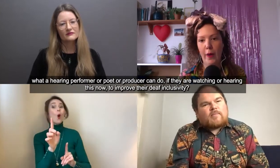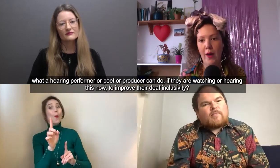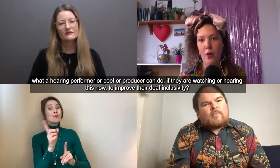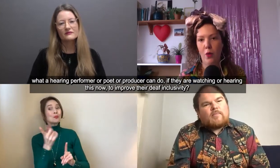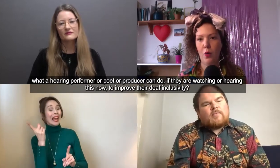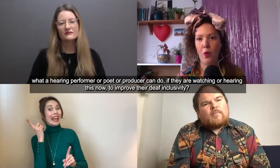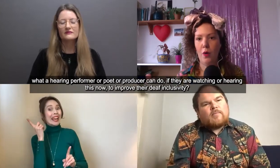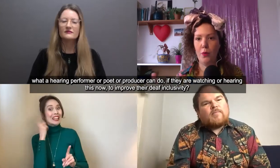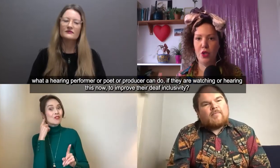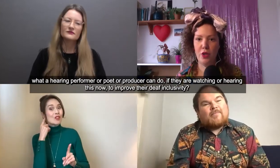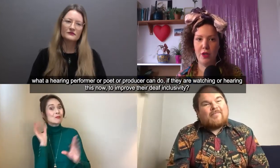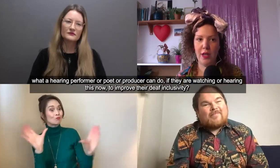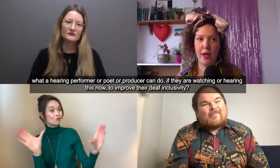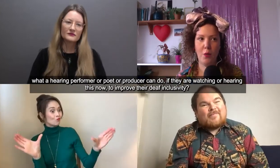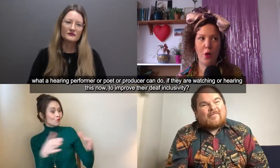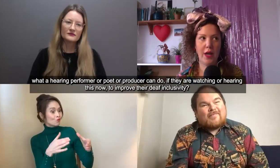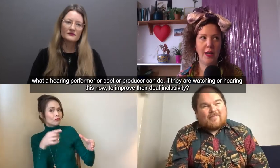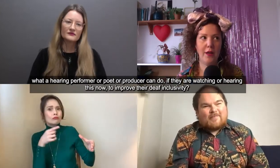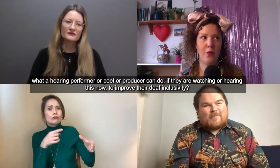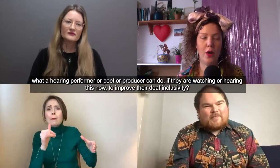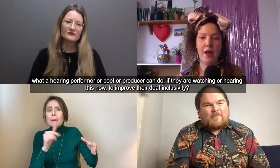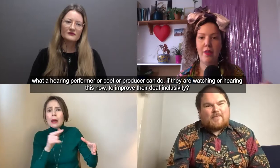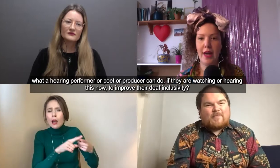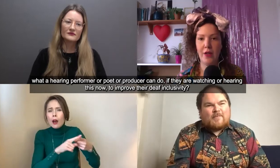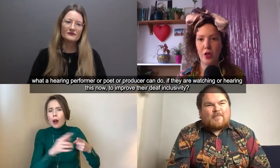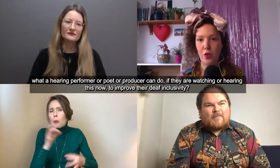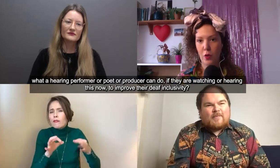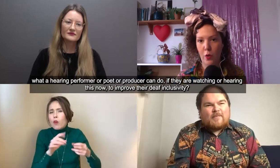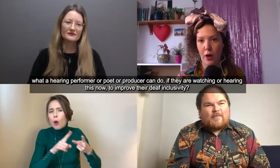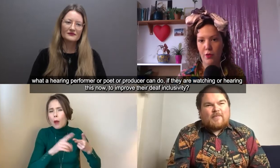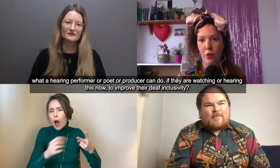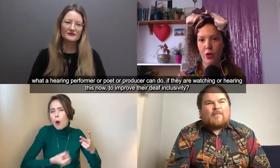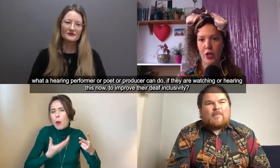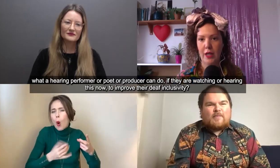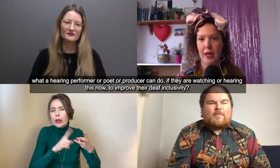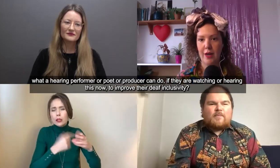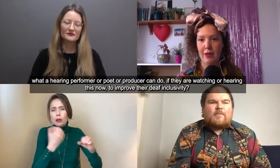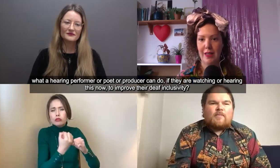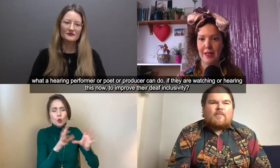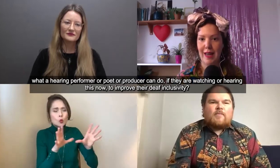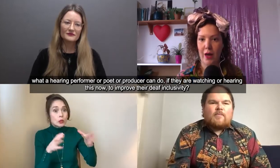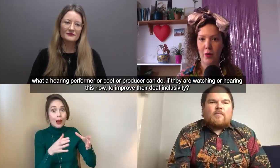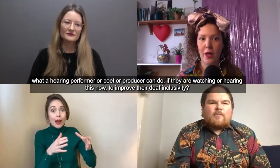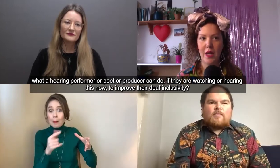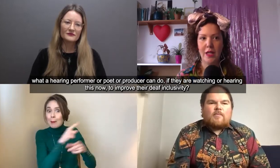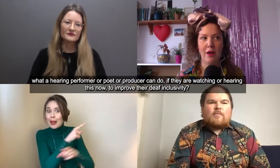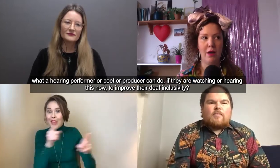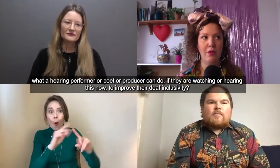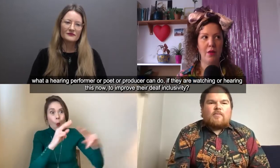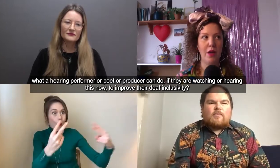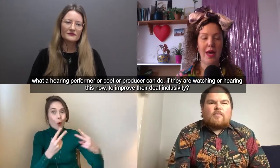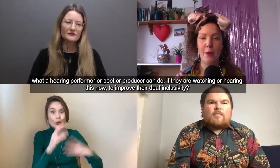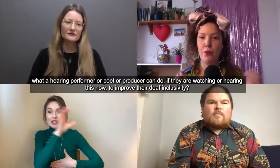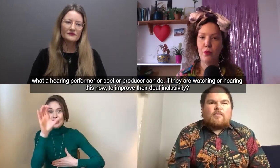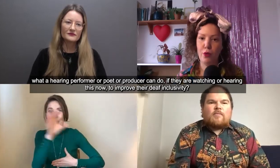or producer what can what can they do who are kind of watching and hearing this now to kind of improve